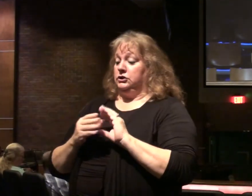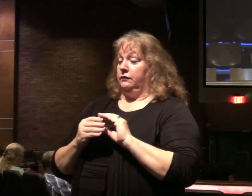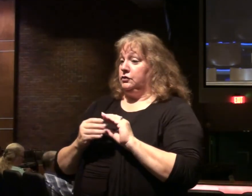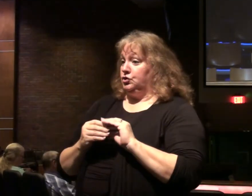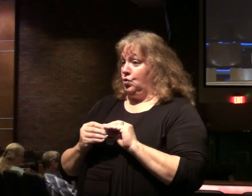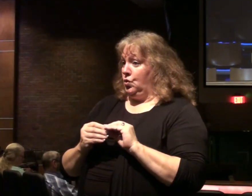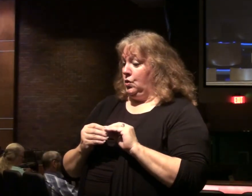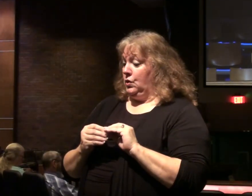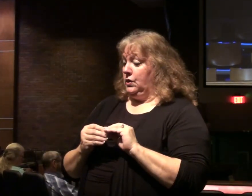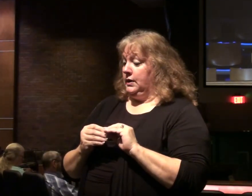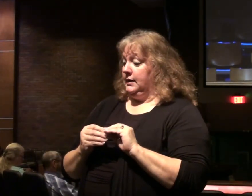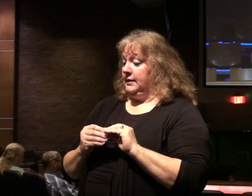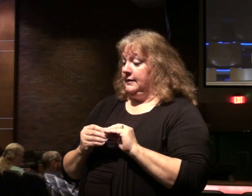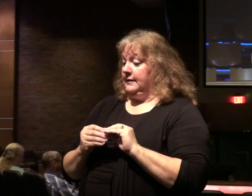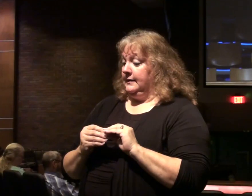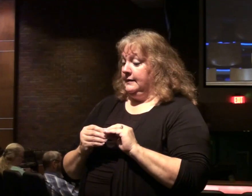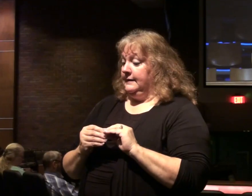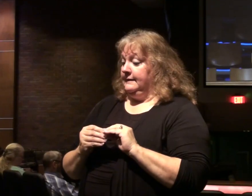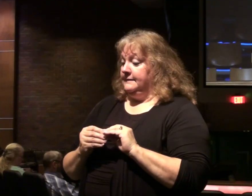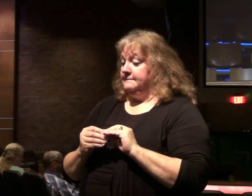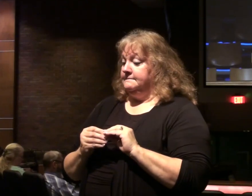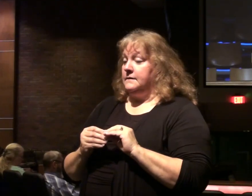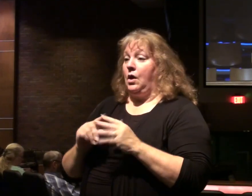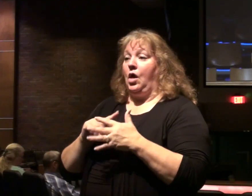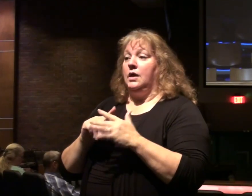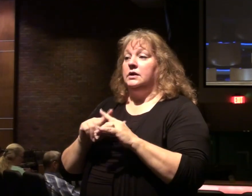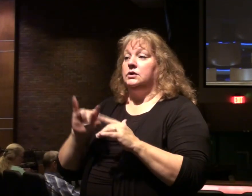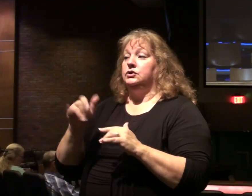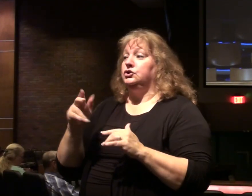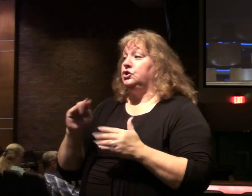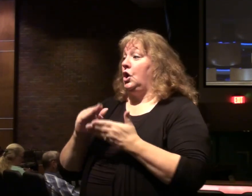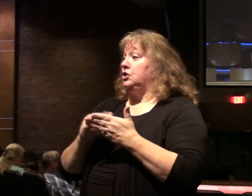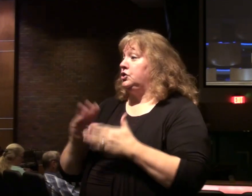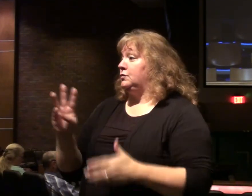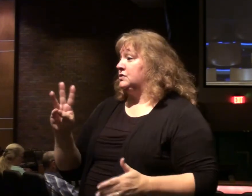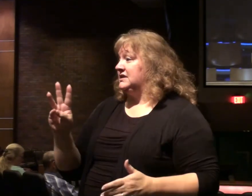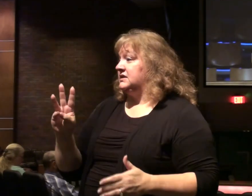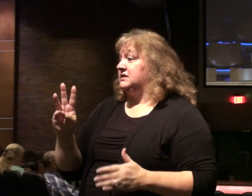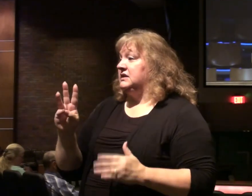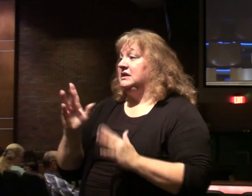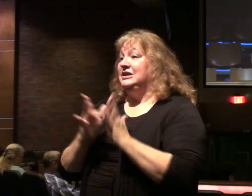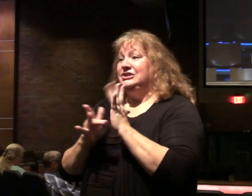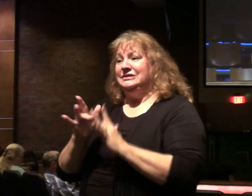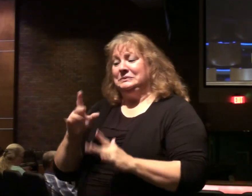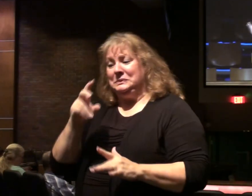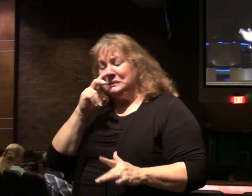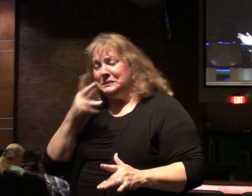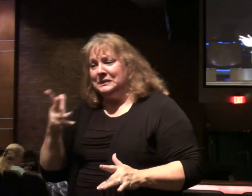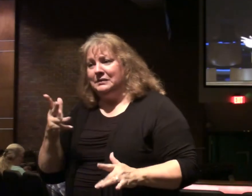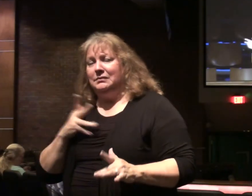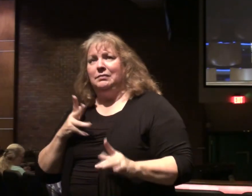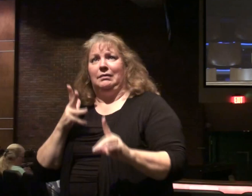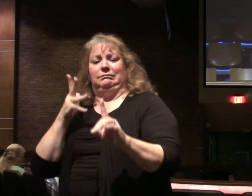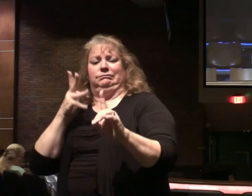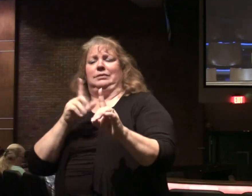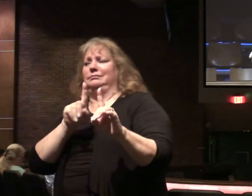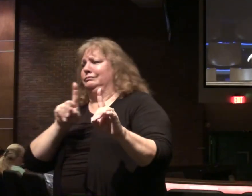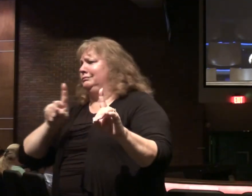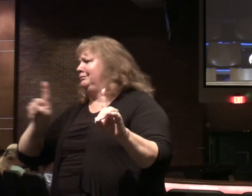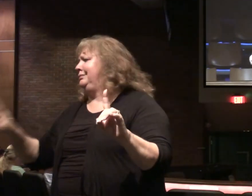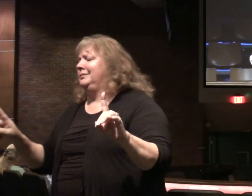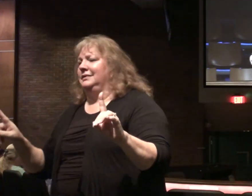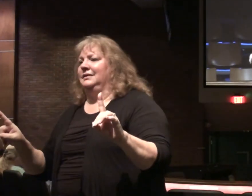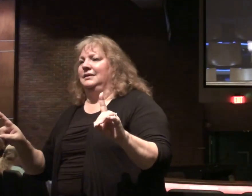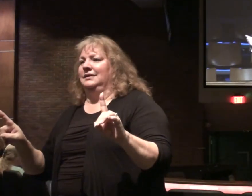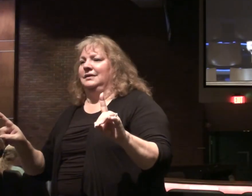different hard sayings of Christ in John chapter 6. Christ says a hard thing and people abandon Him. turns to His